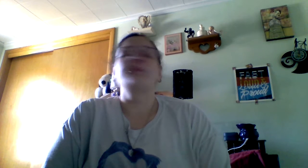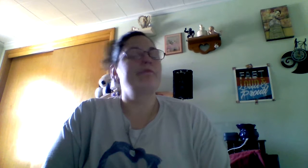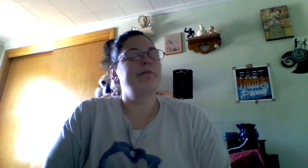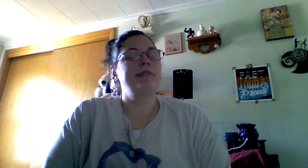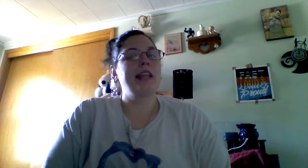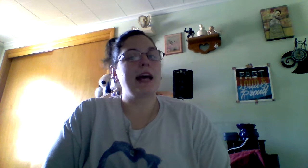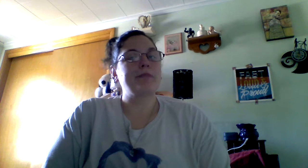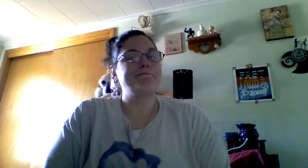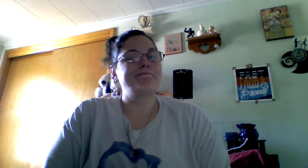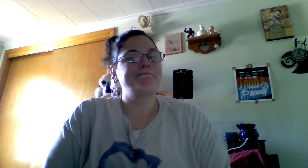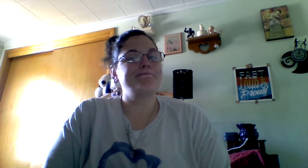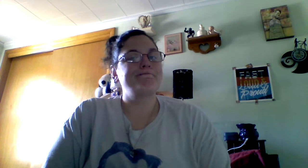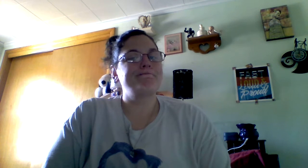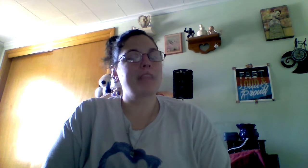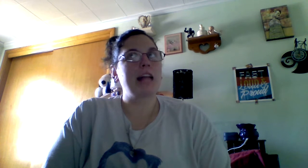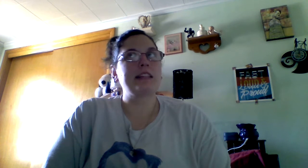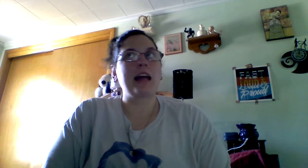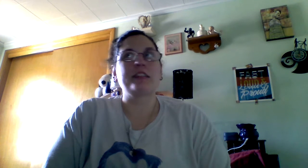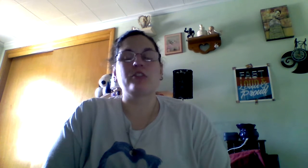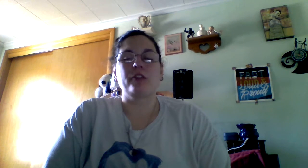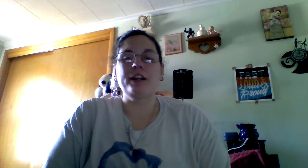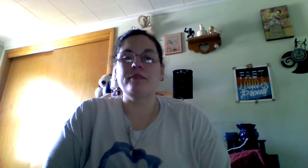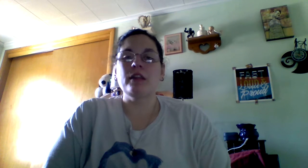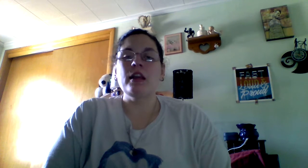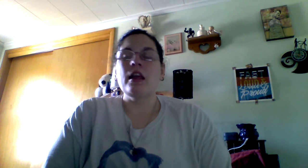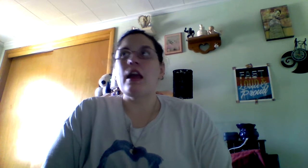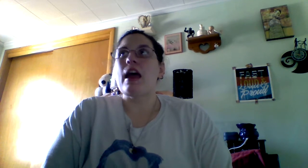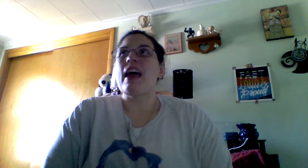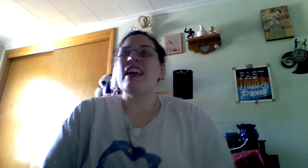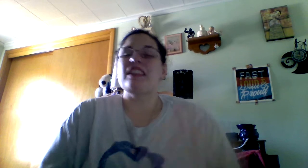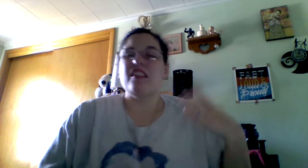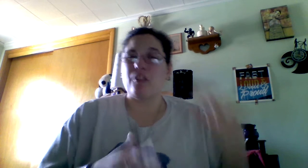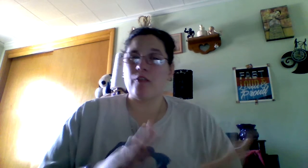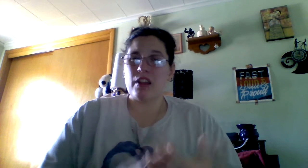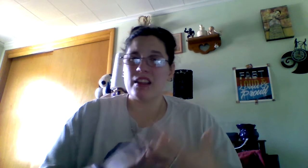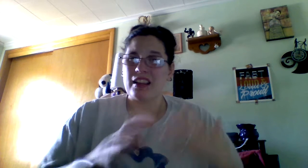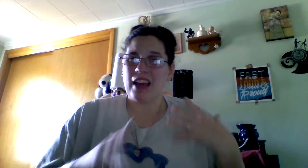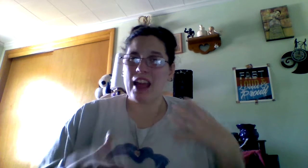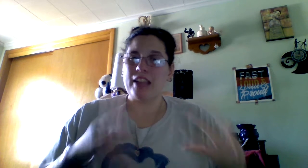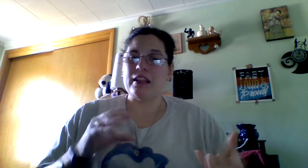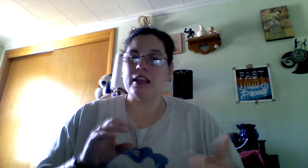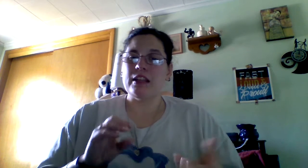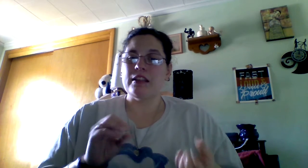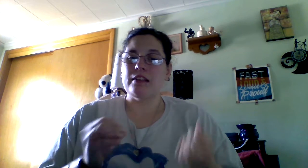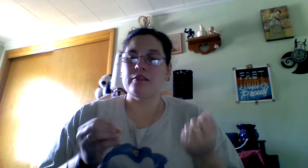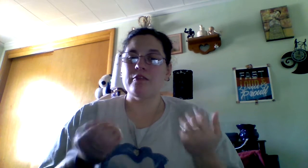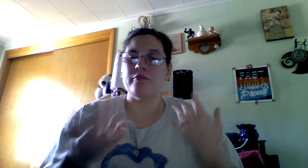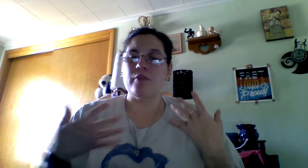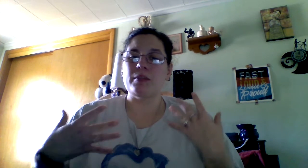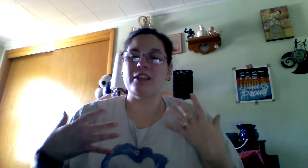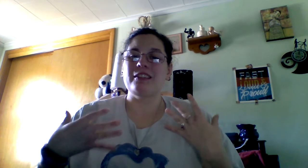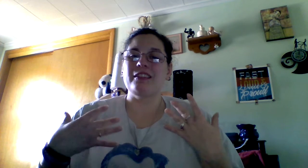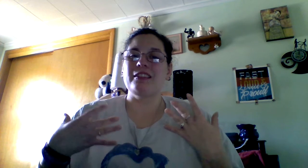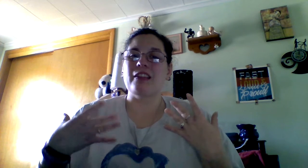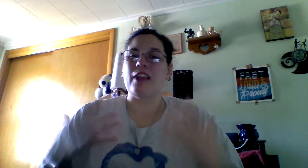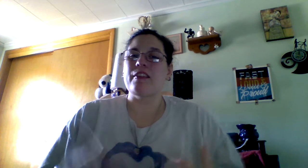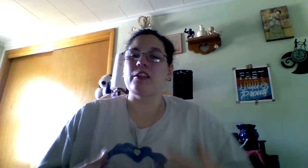So, yeah, that's that story. And if you want to kind of want me to dive into